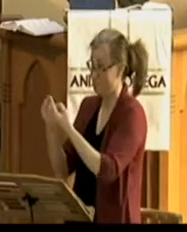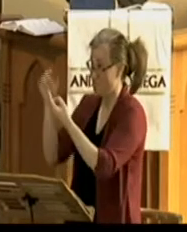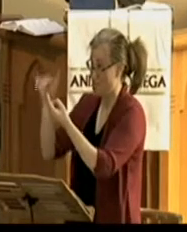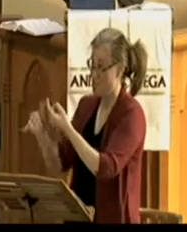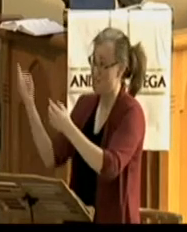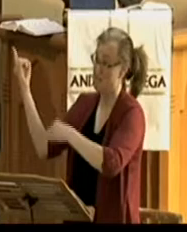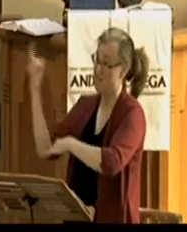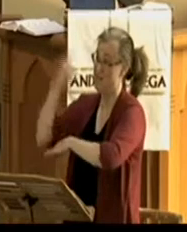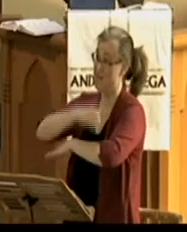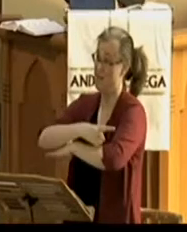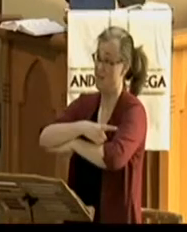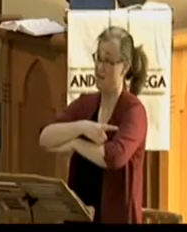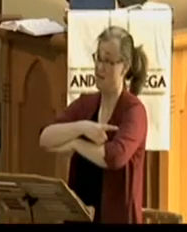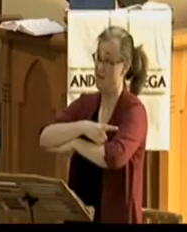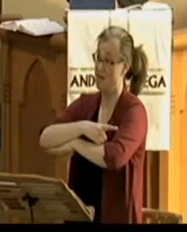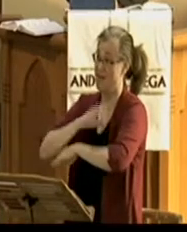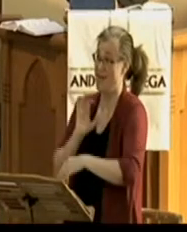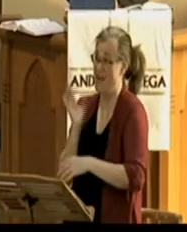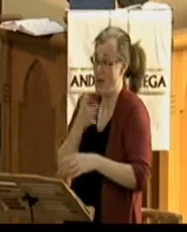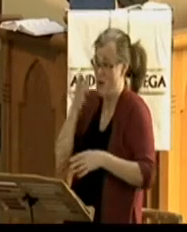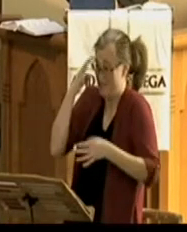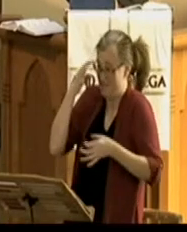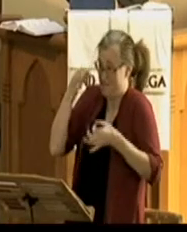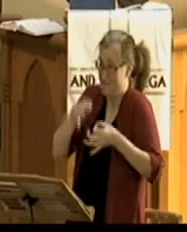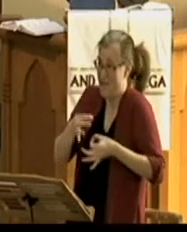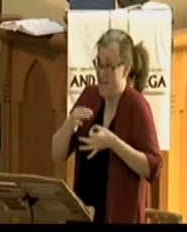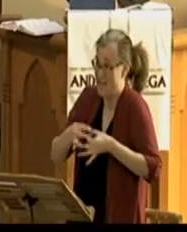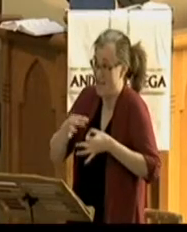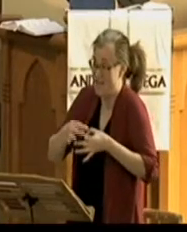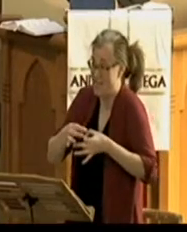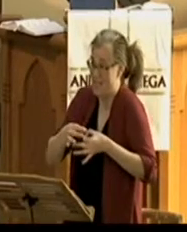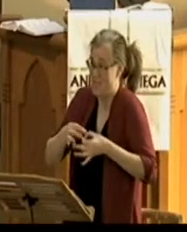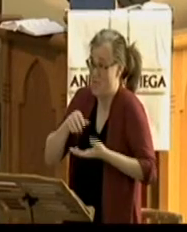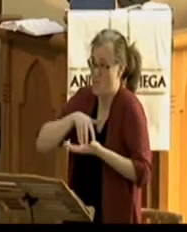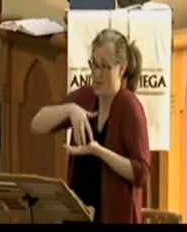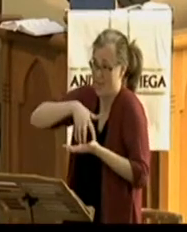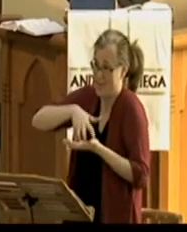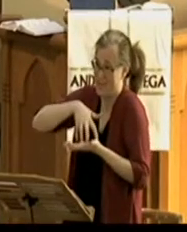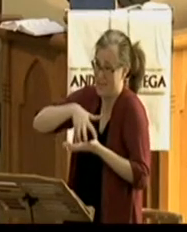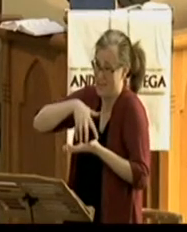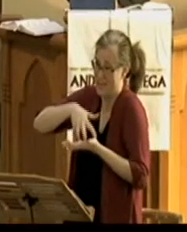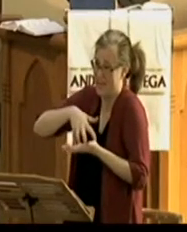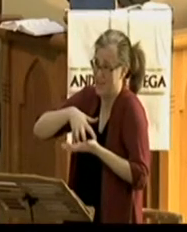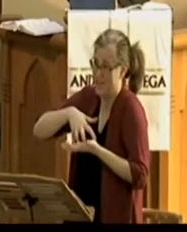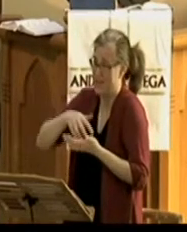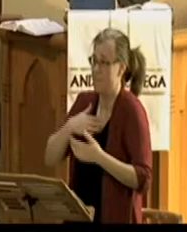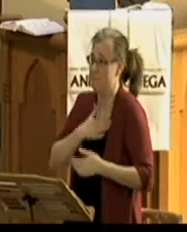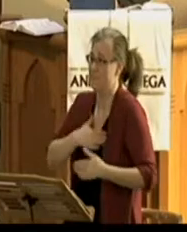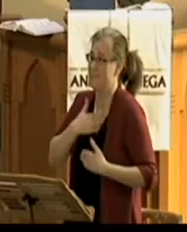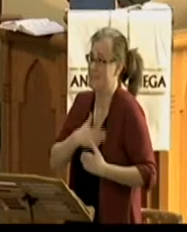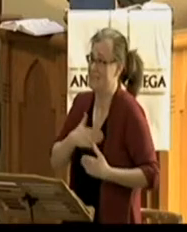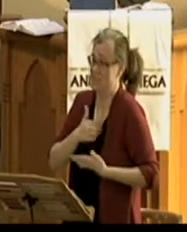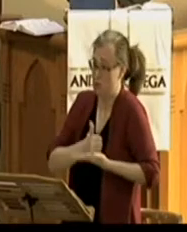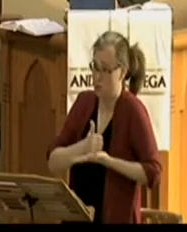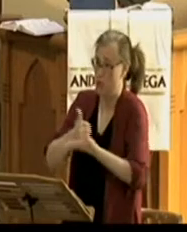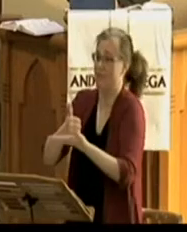is weak. Remove the doubts of unbelief. From our hearts. And from other hearts. Work in us the true faith. And a heart of worship.